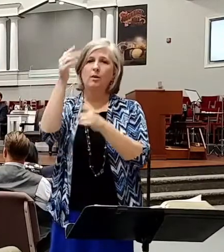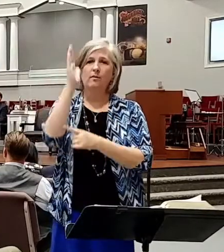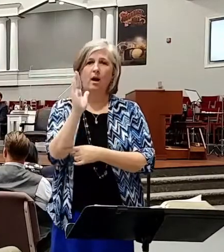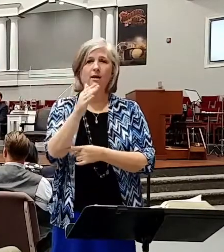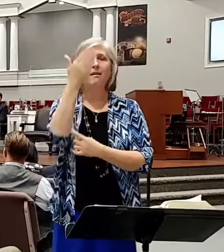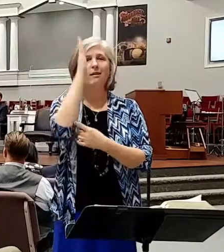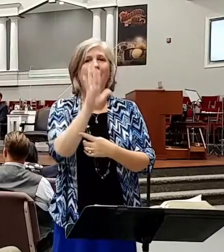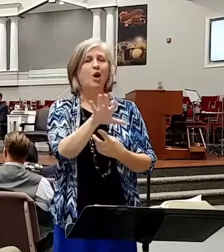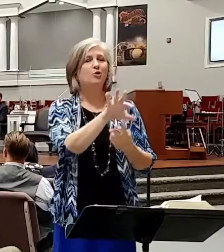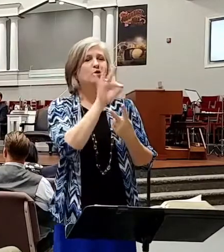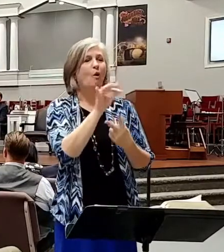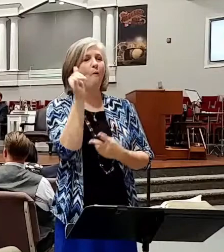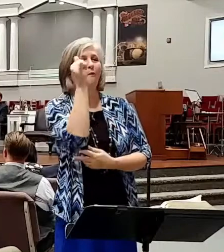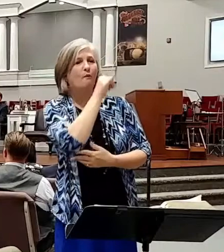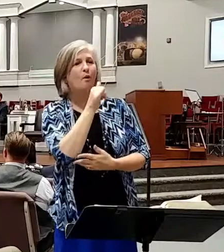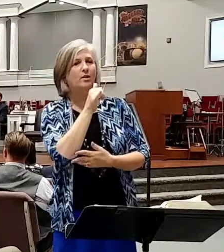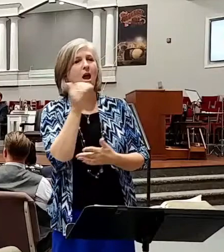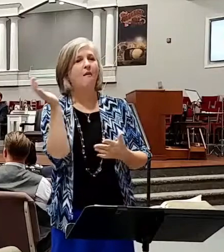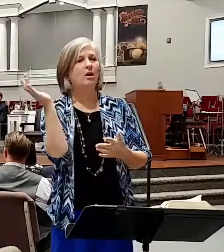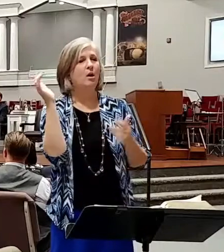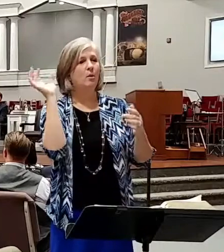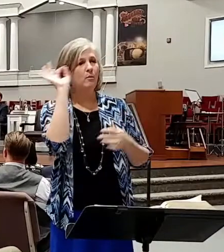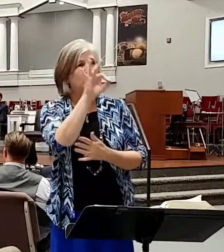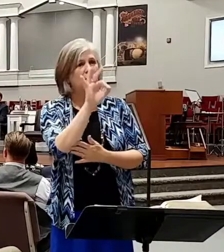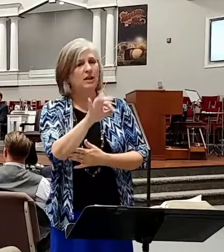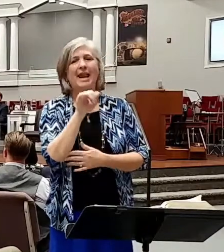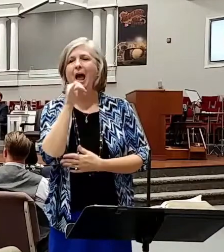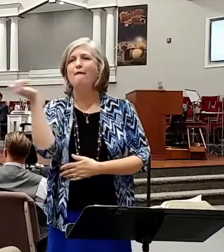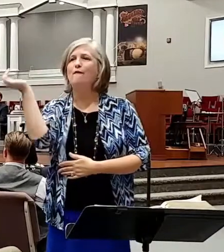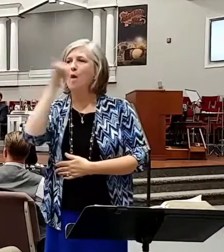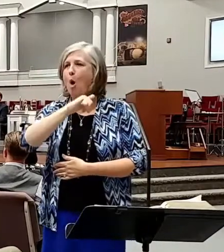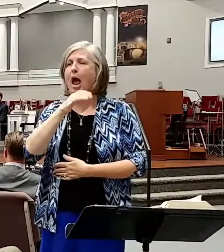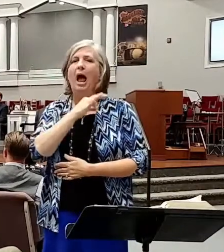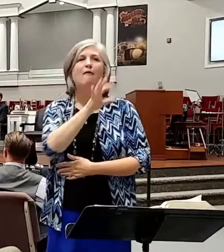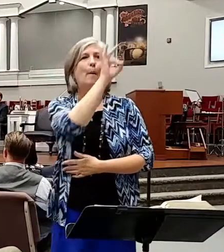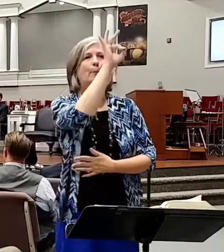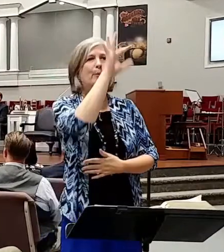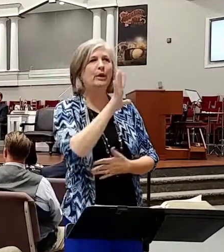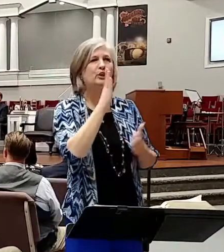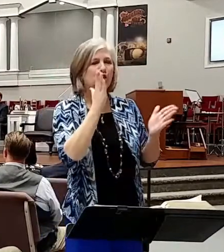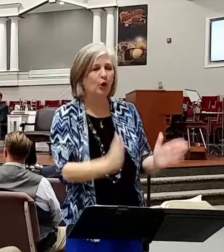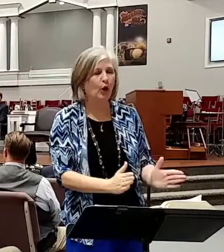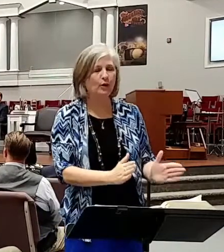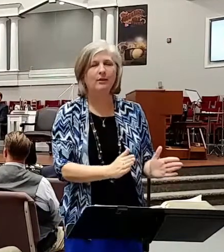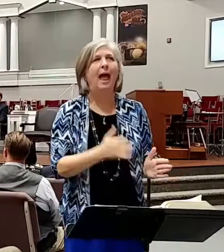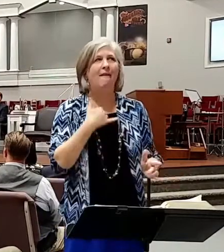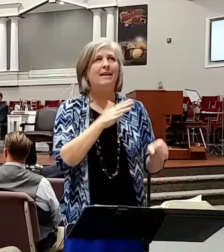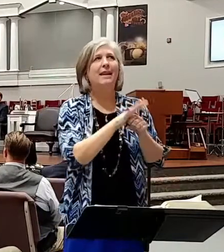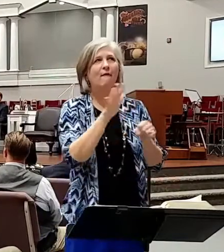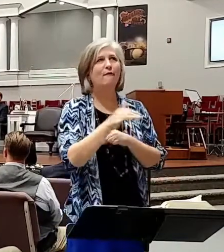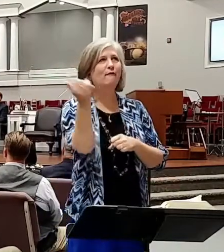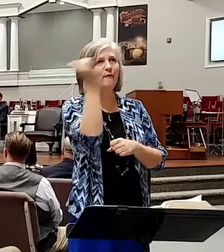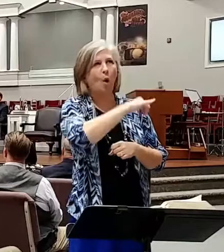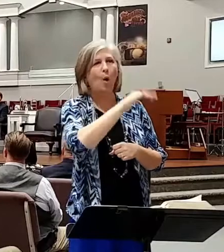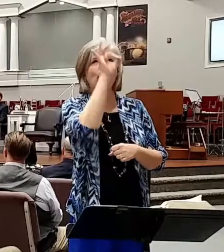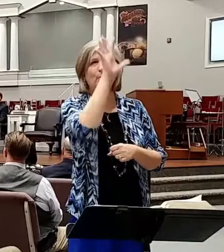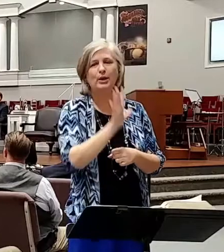chosen the foolishness of preaching, not the foolishness of preachers. We got enough of that, and I'm a prime example of it. But it's the